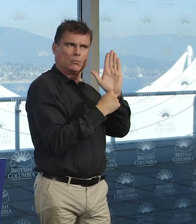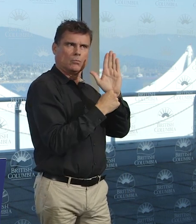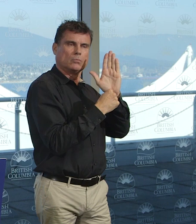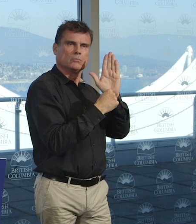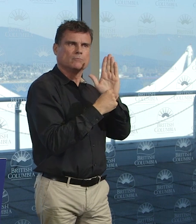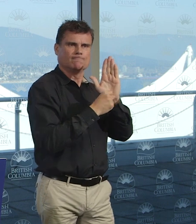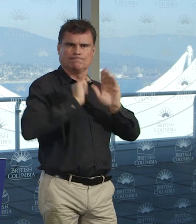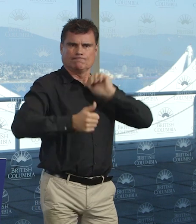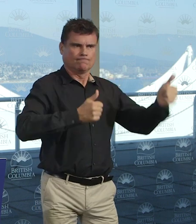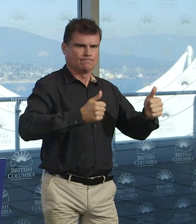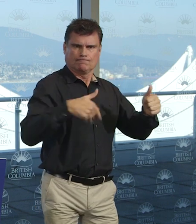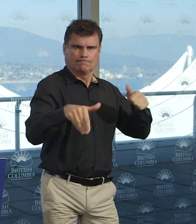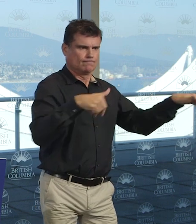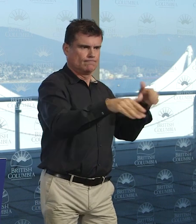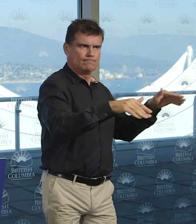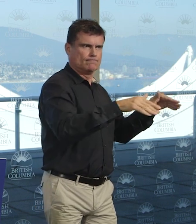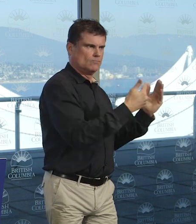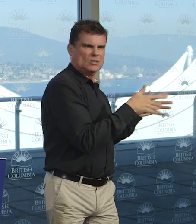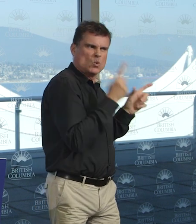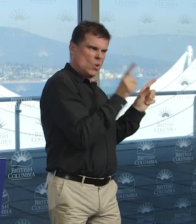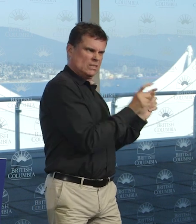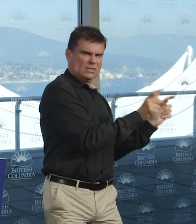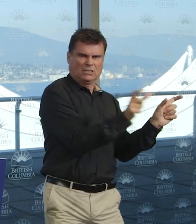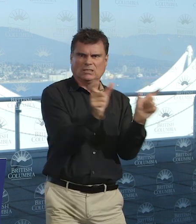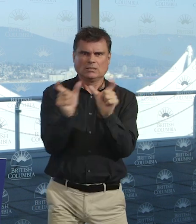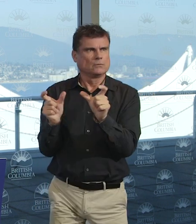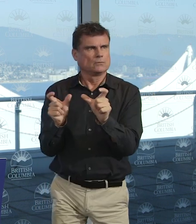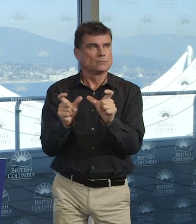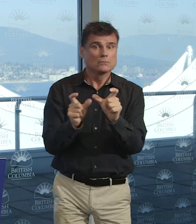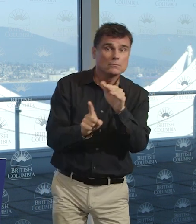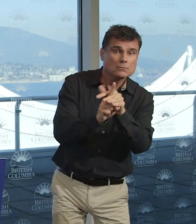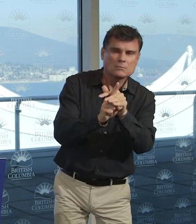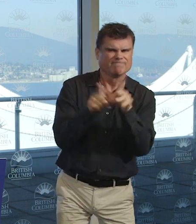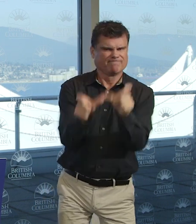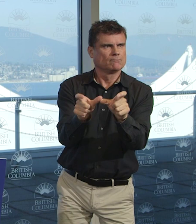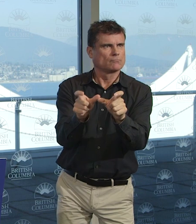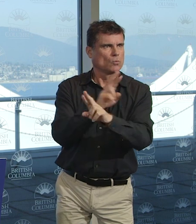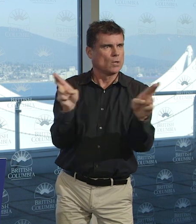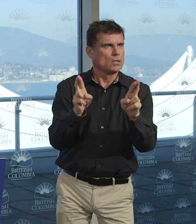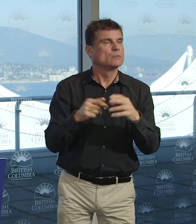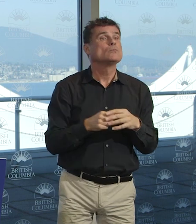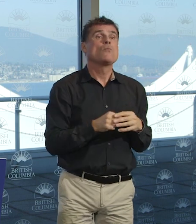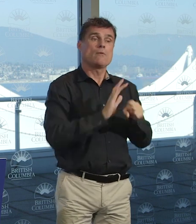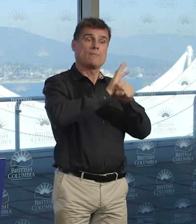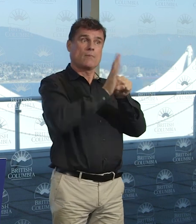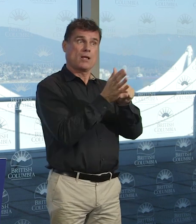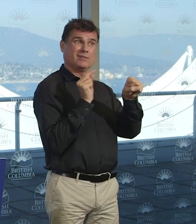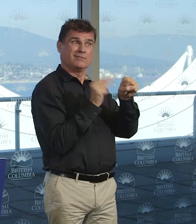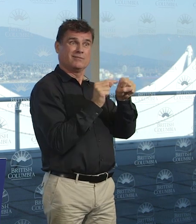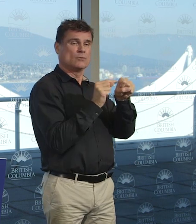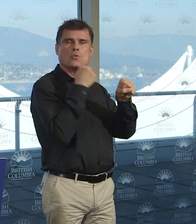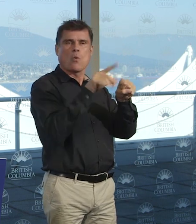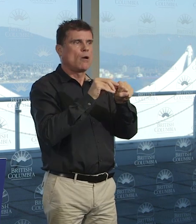virus between us so that we can prevent the people who are going, that are the most susceptible to having severe illness or